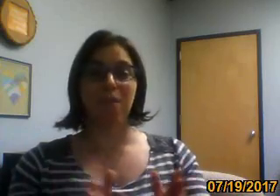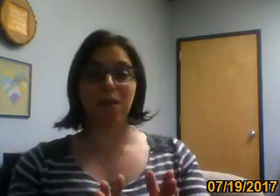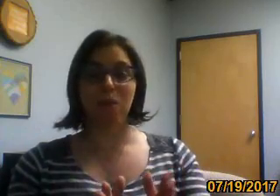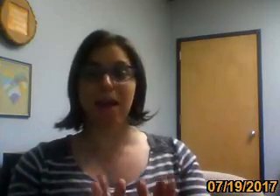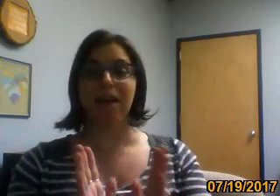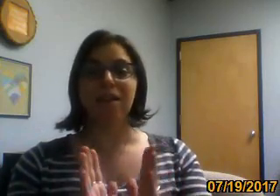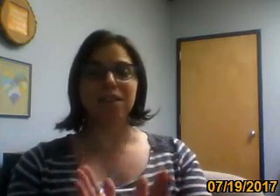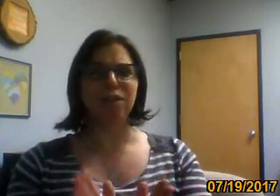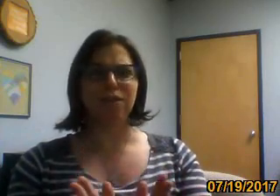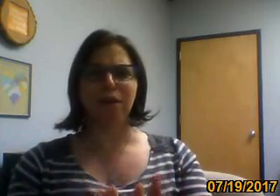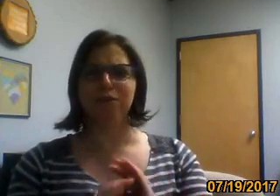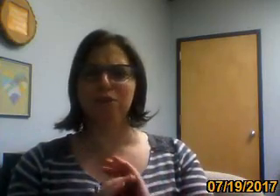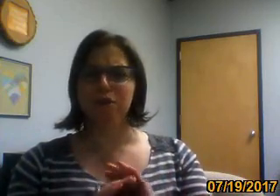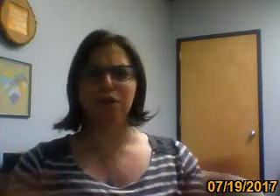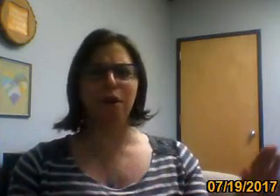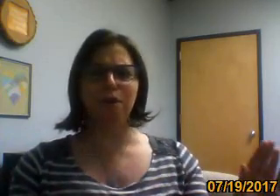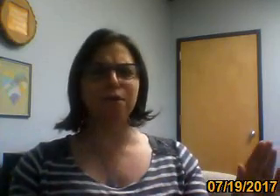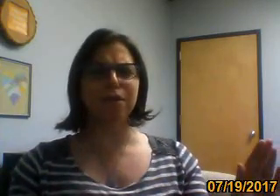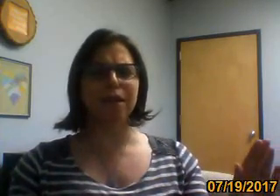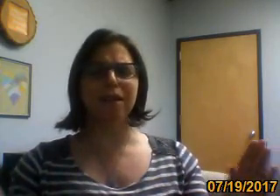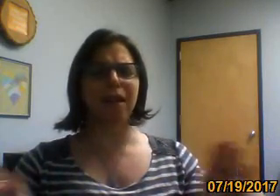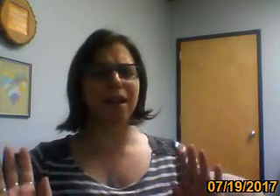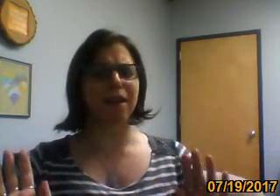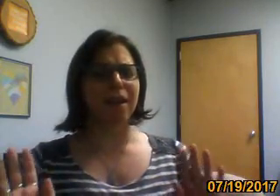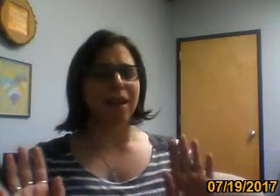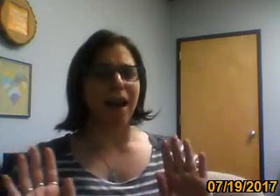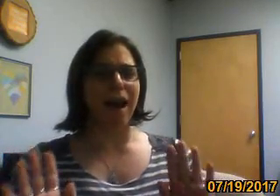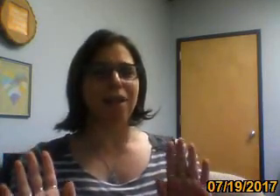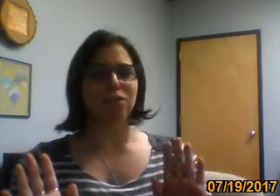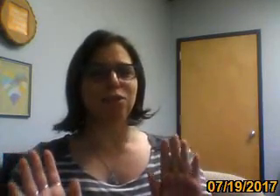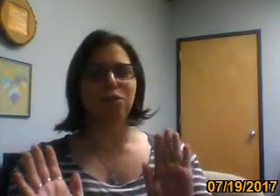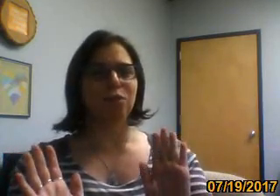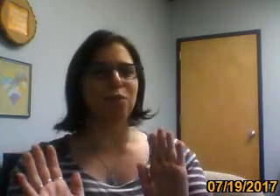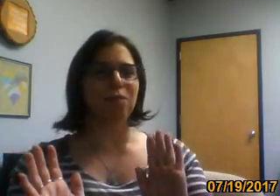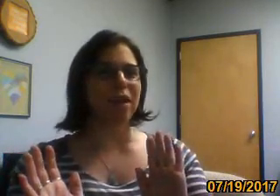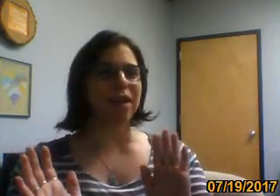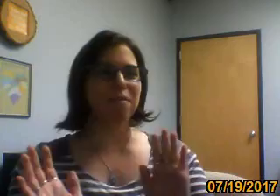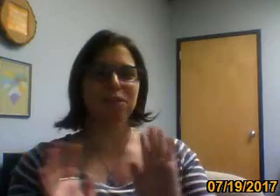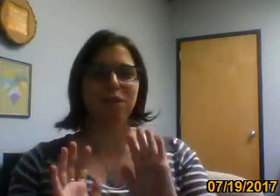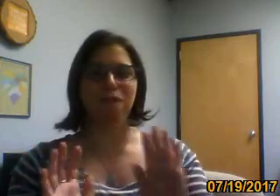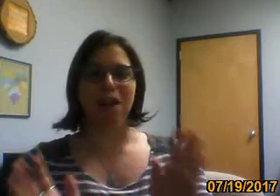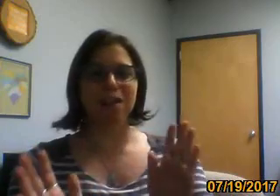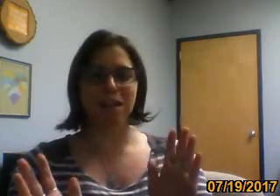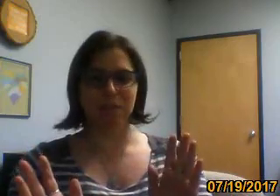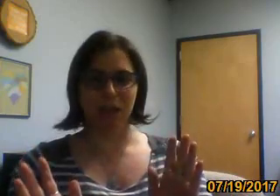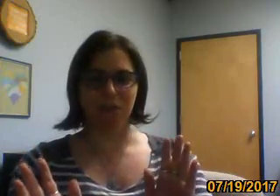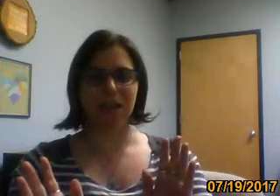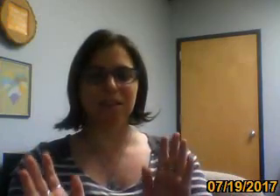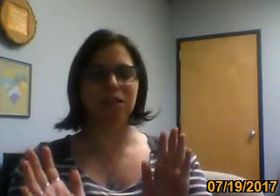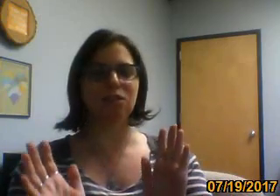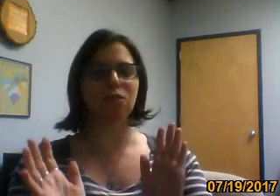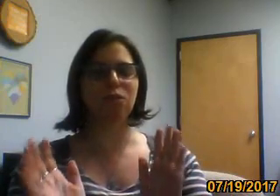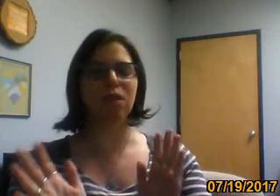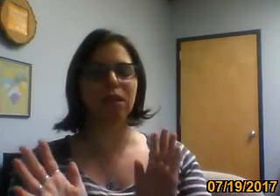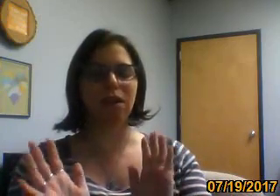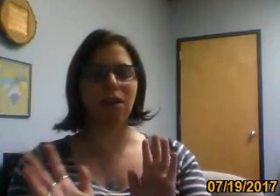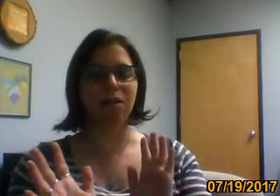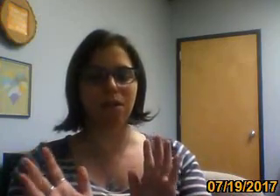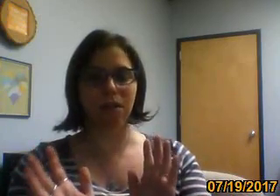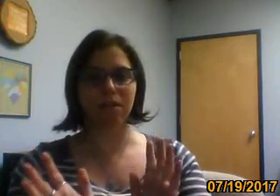And by the way, Terry Flowers totally like had to like defend himself against this really awful